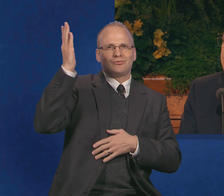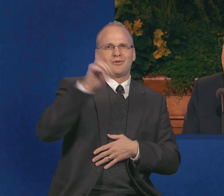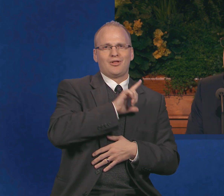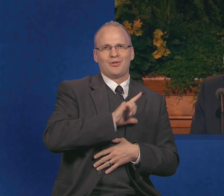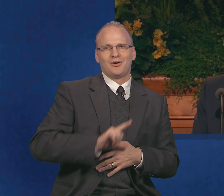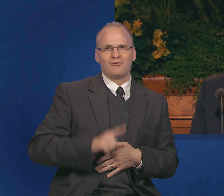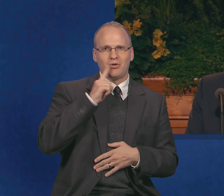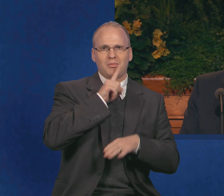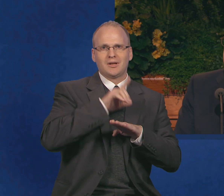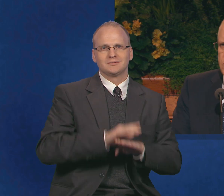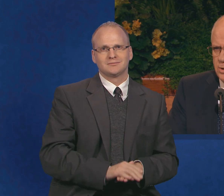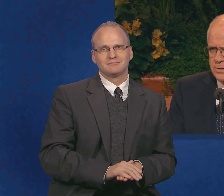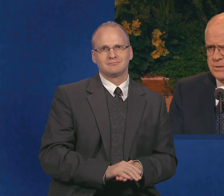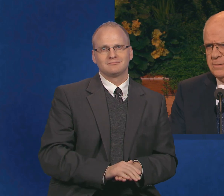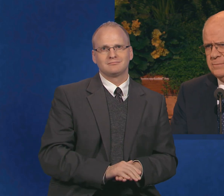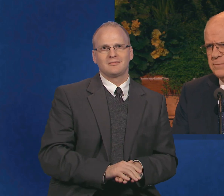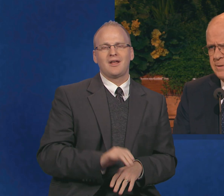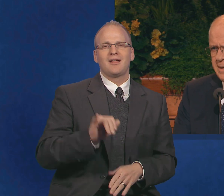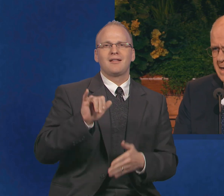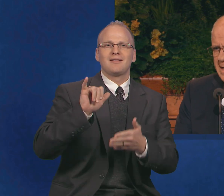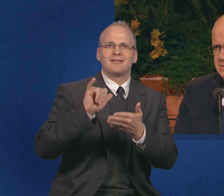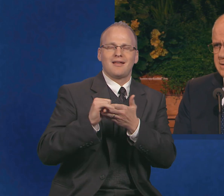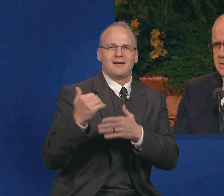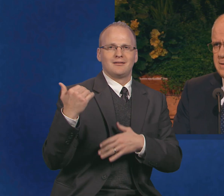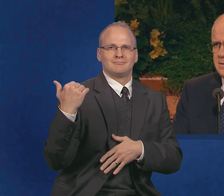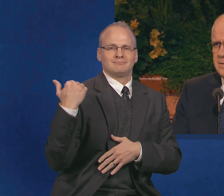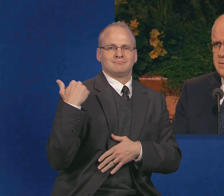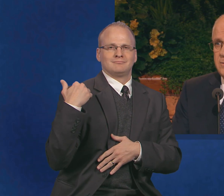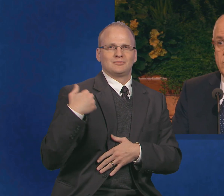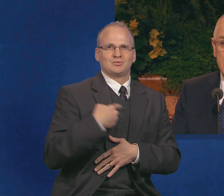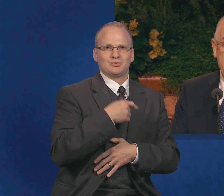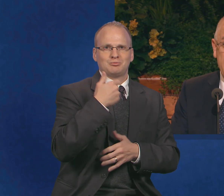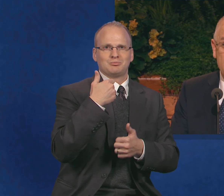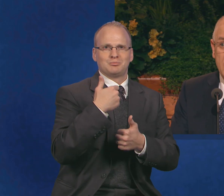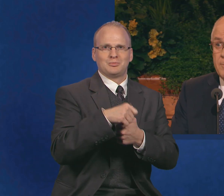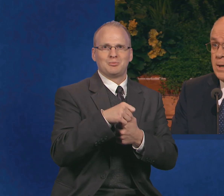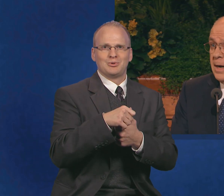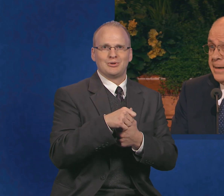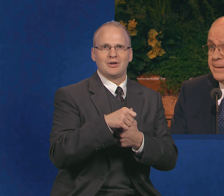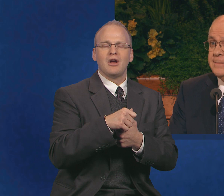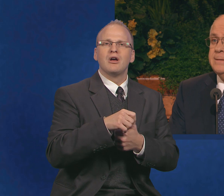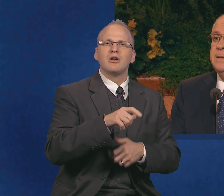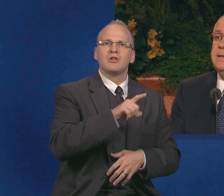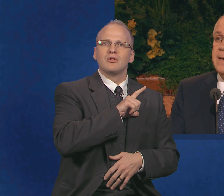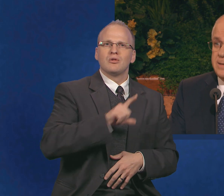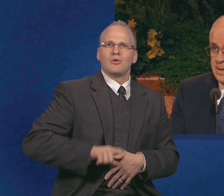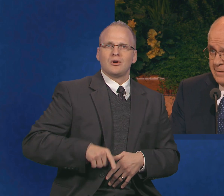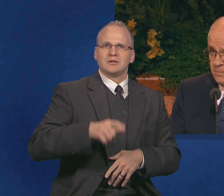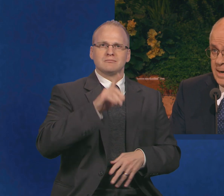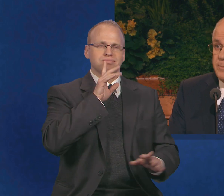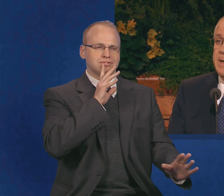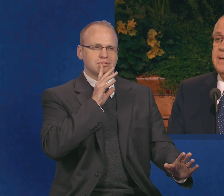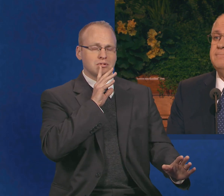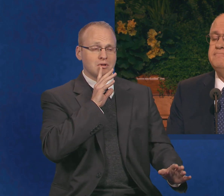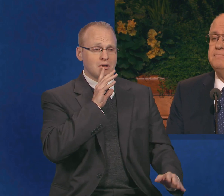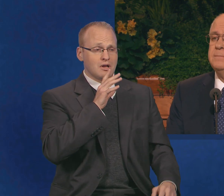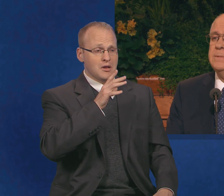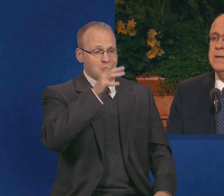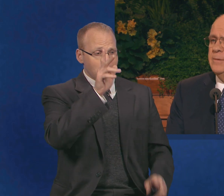implication in the Lord's words when He asked, Will a man rob God, yet ye have robbed me? And the